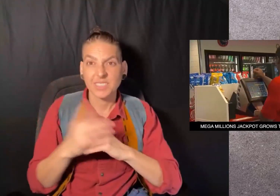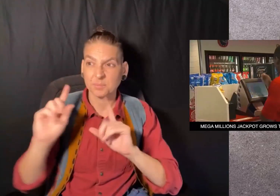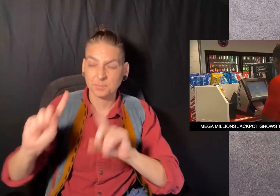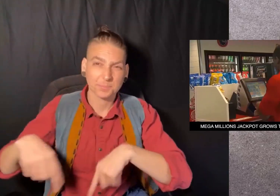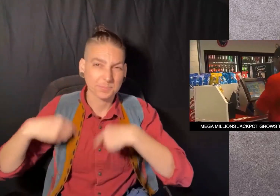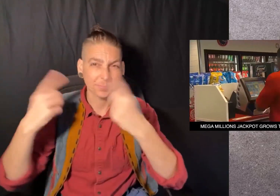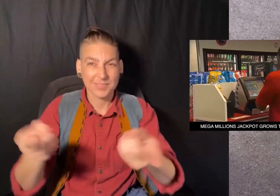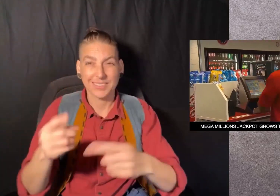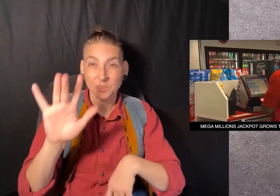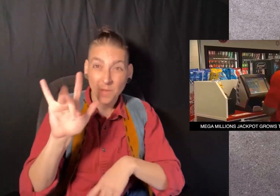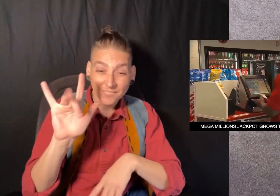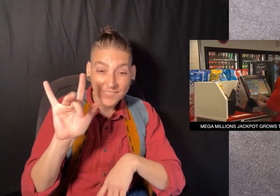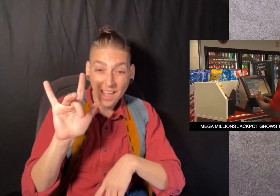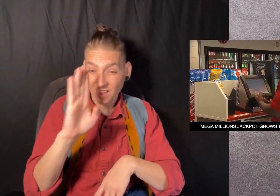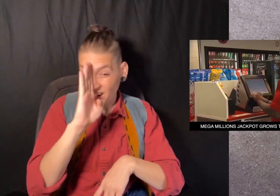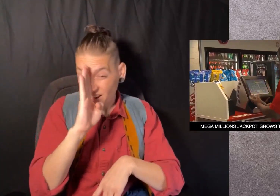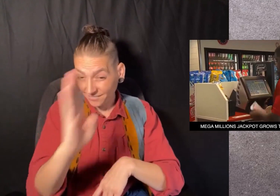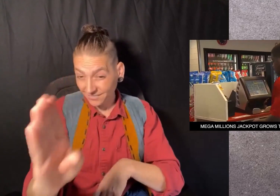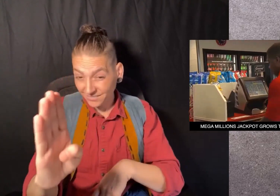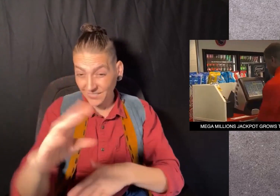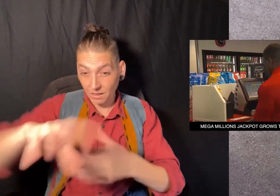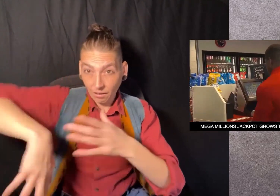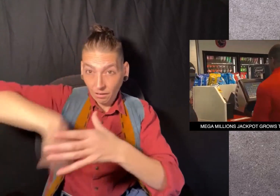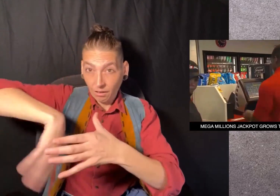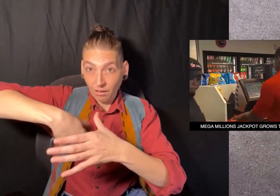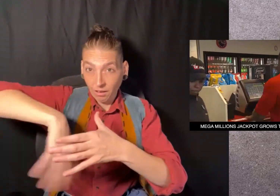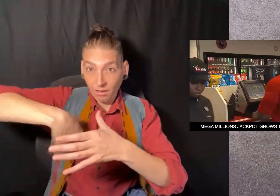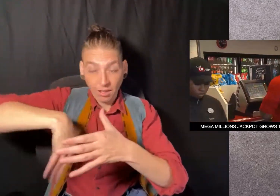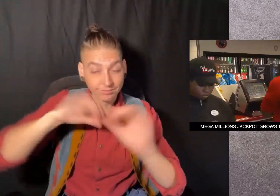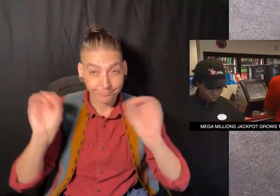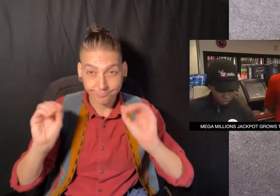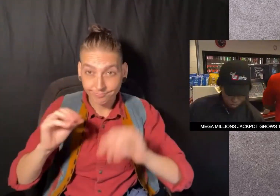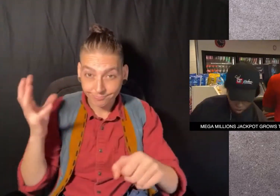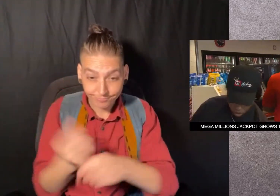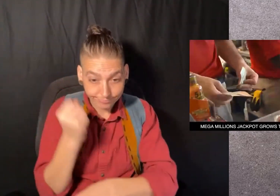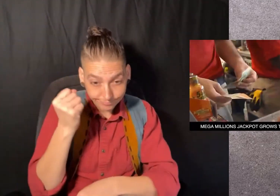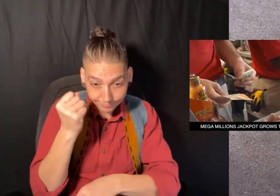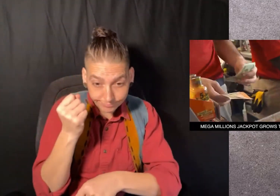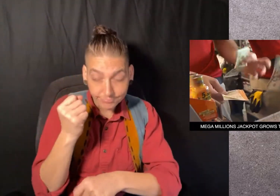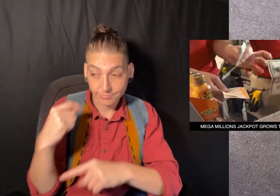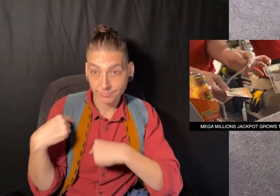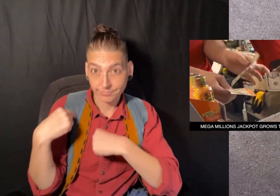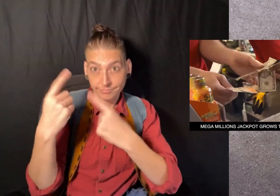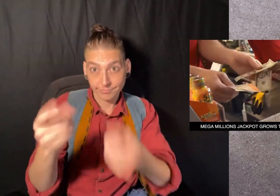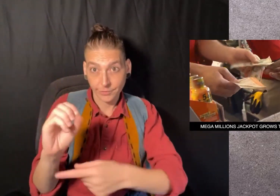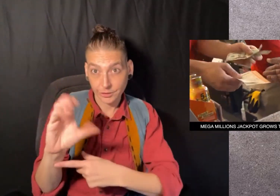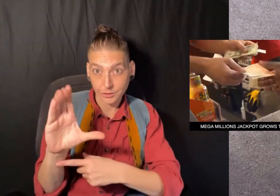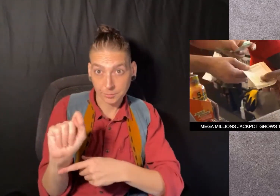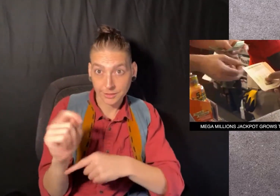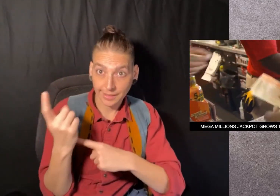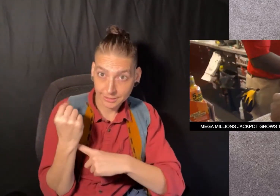There have been 25 consecutive drawings and no winner since October of last year.